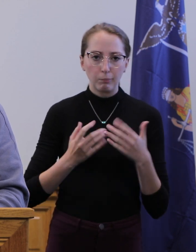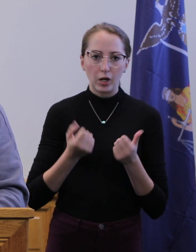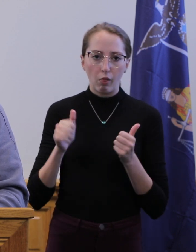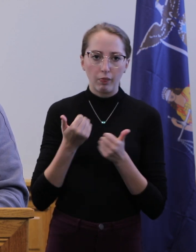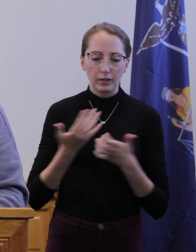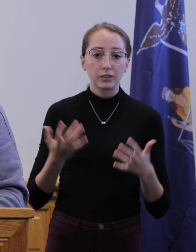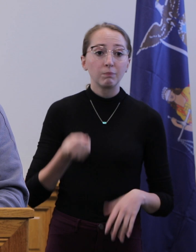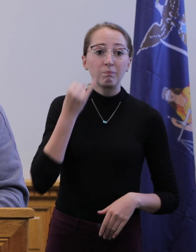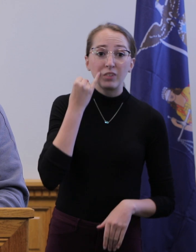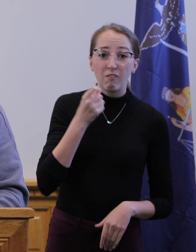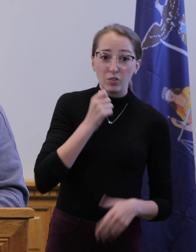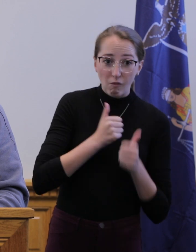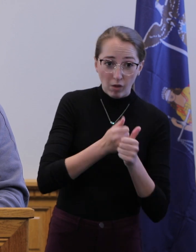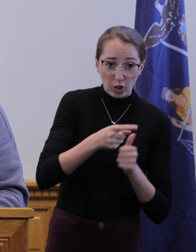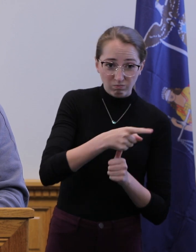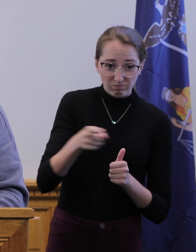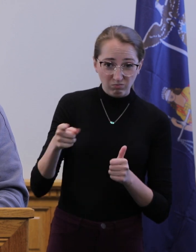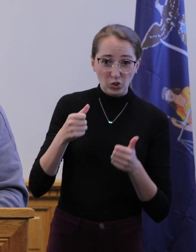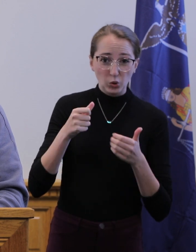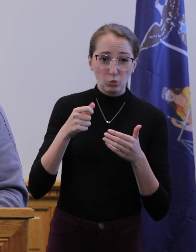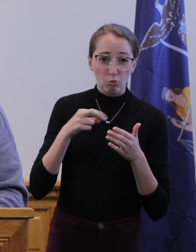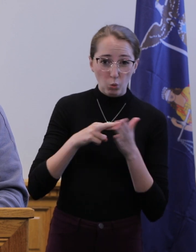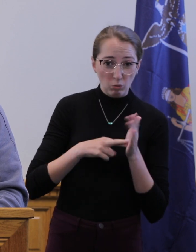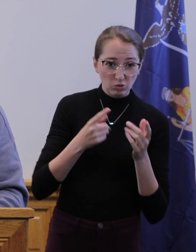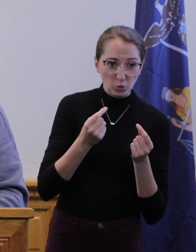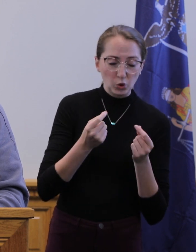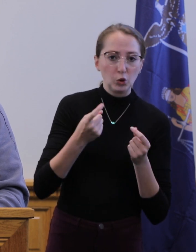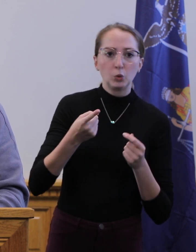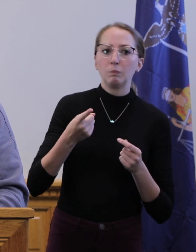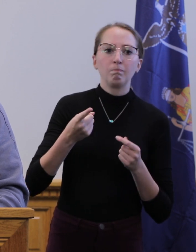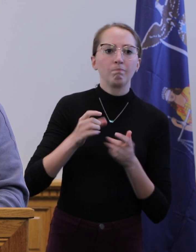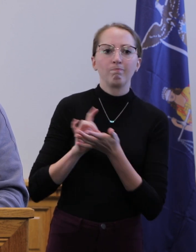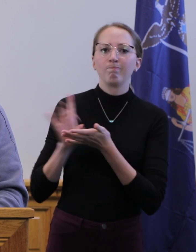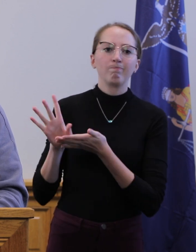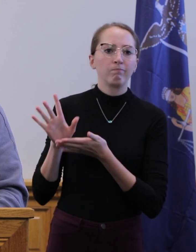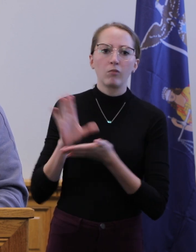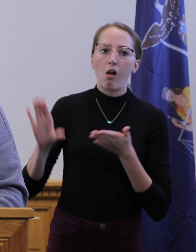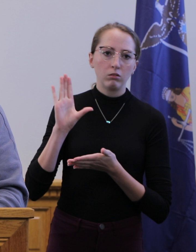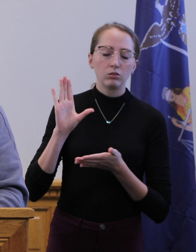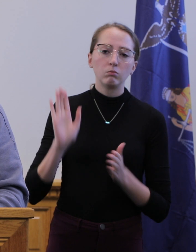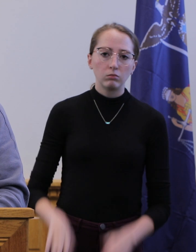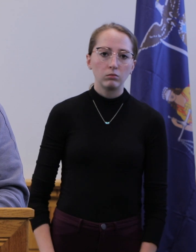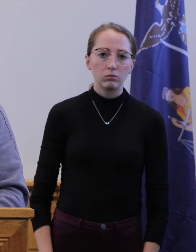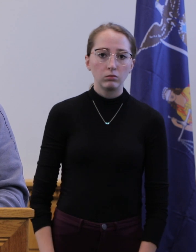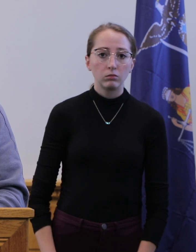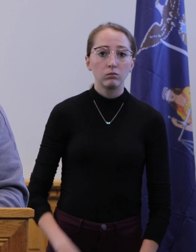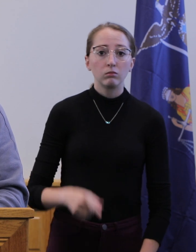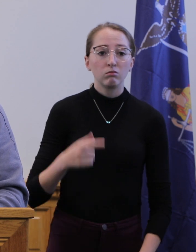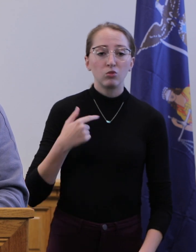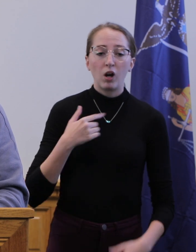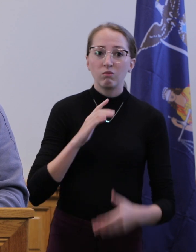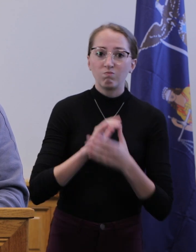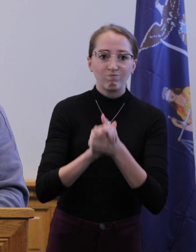department's quarantine and isolation orders will be suspended immediately. On behalf of Oswego County, I commend